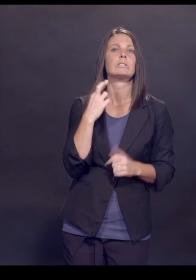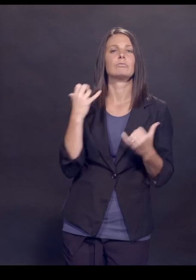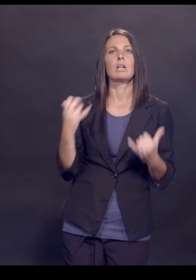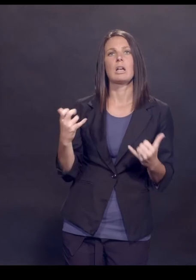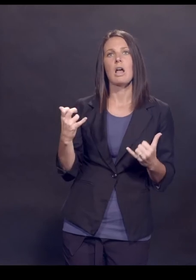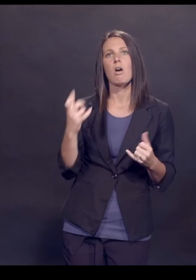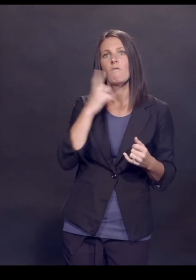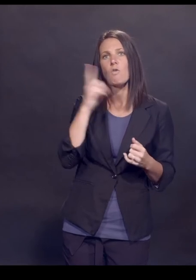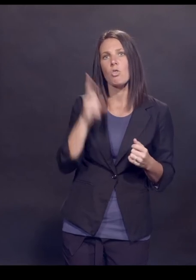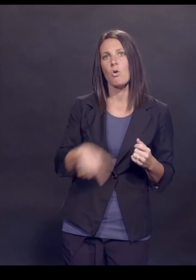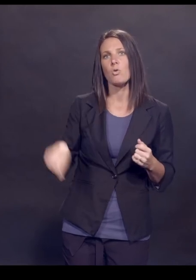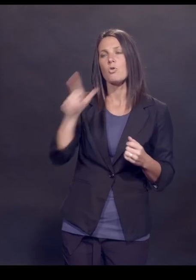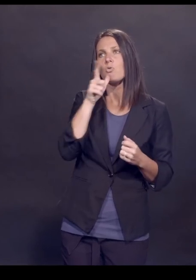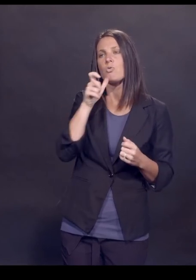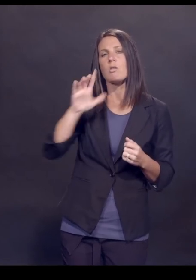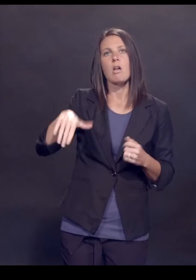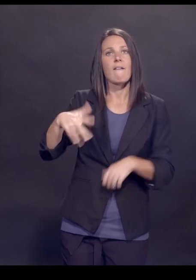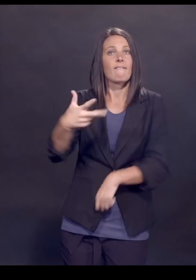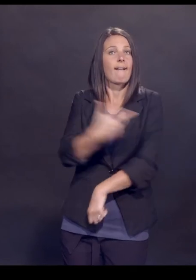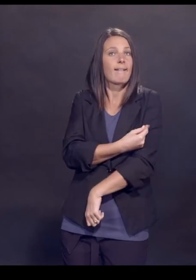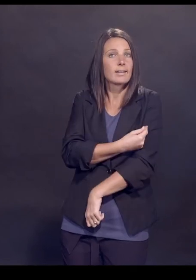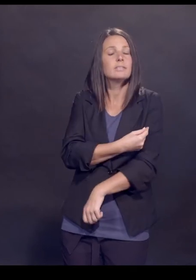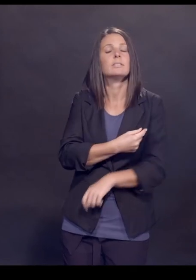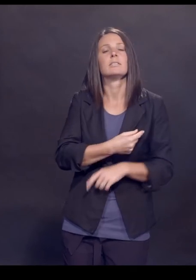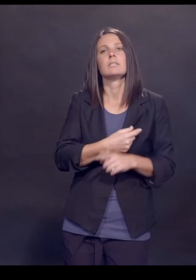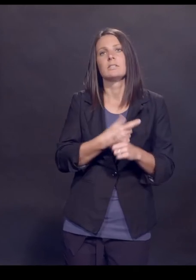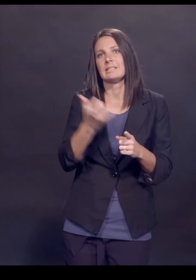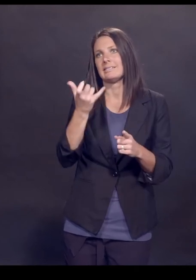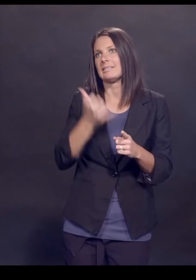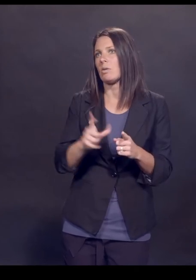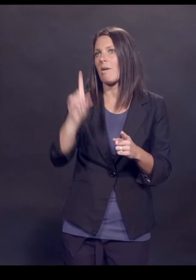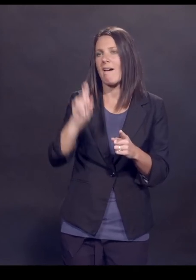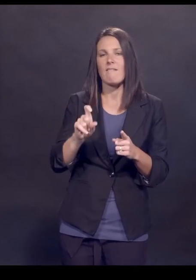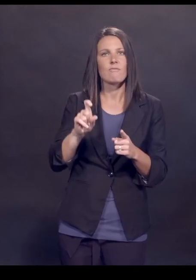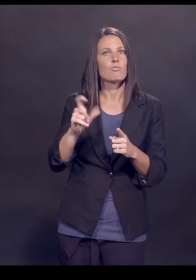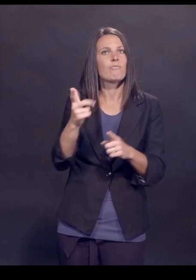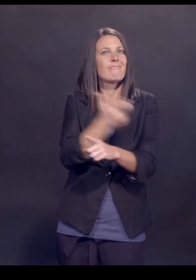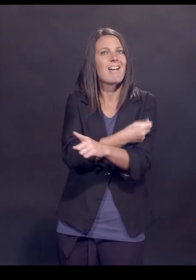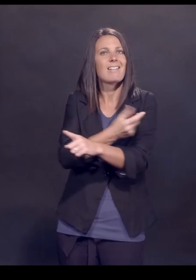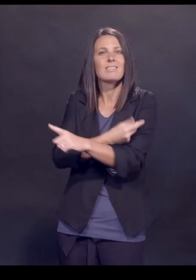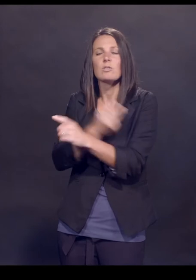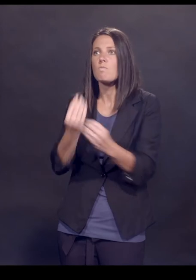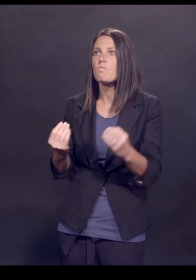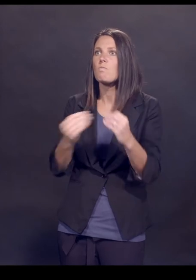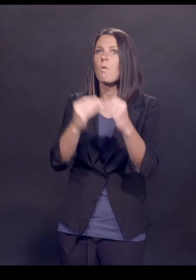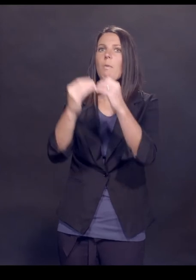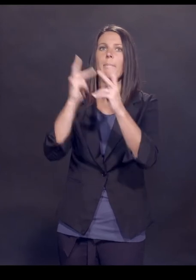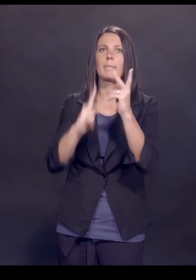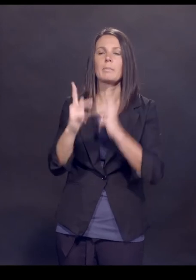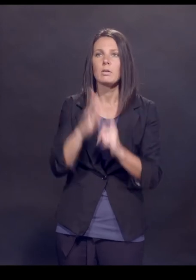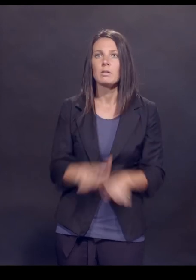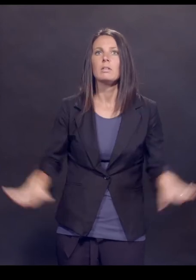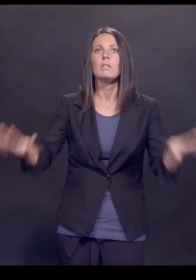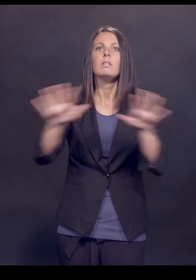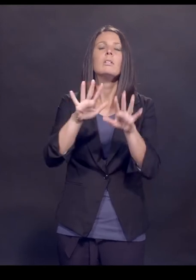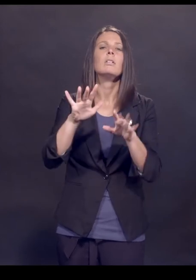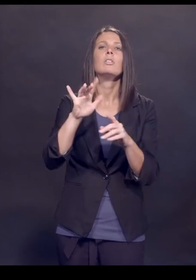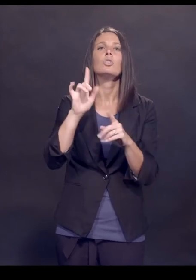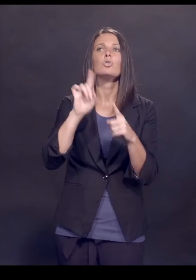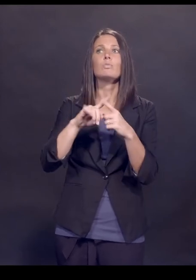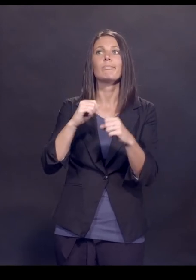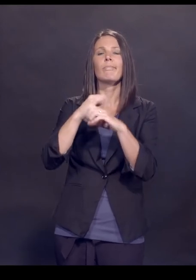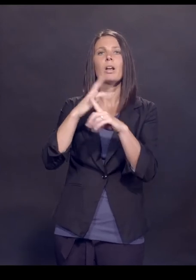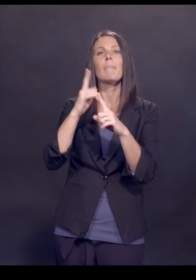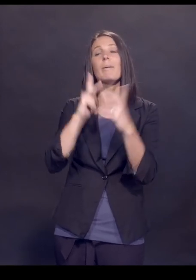now are for those that are unvaccinated. So we still need to get more people vaccinated for protection. And those people who have